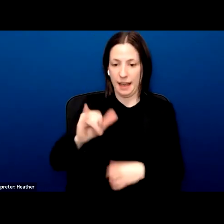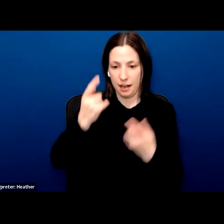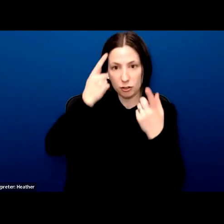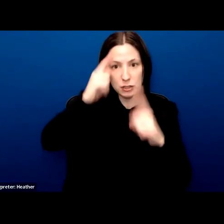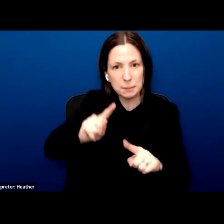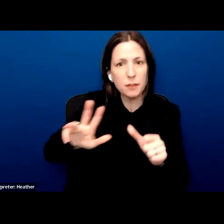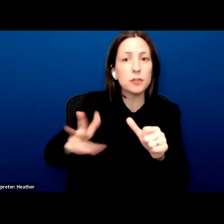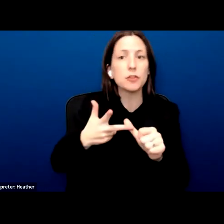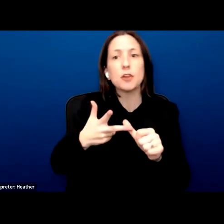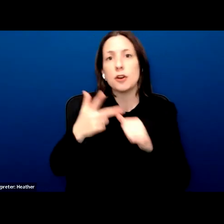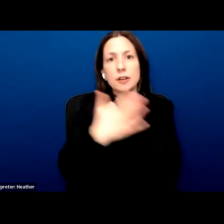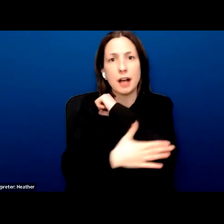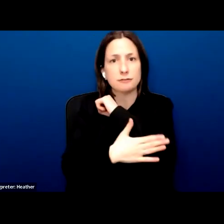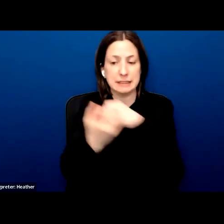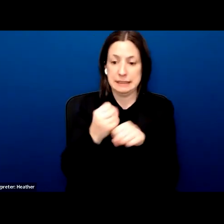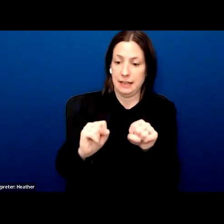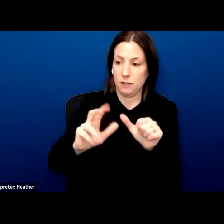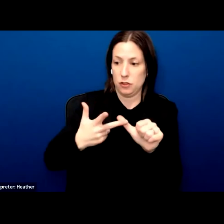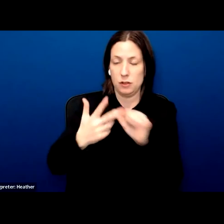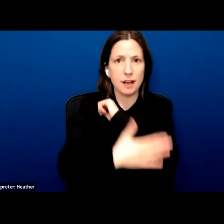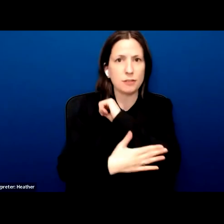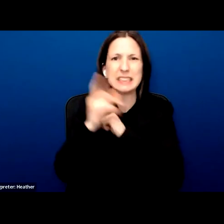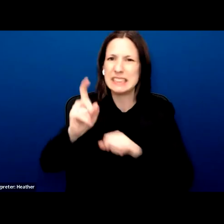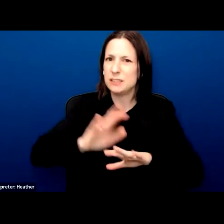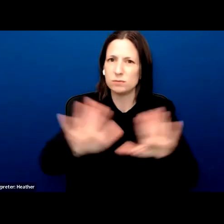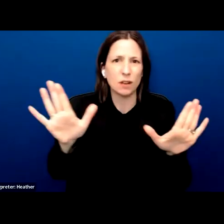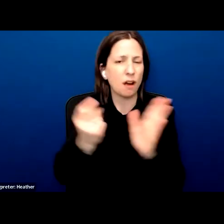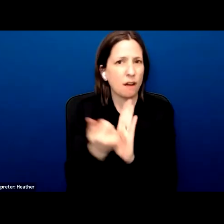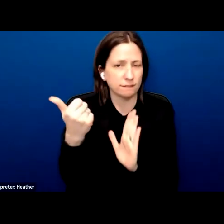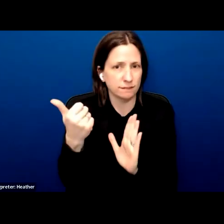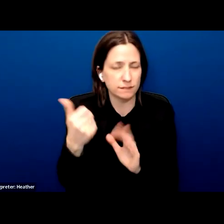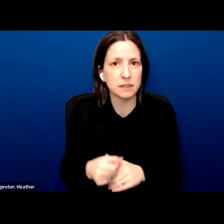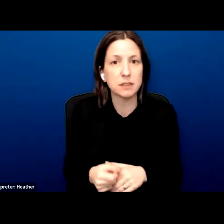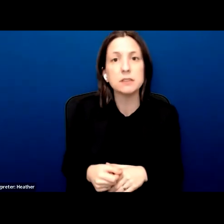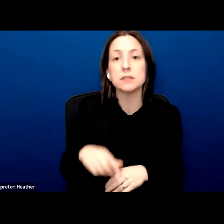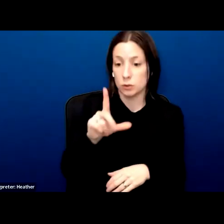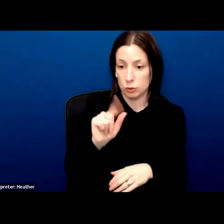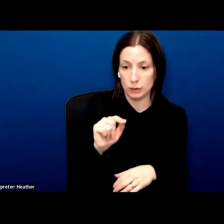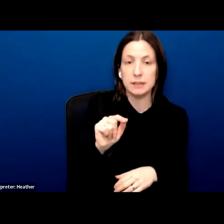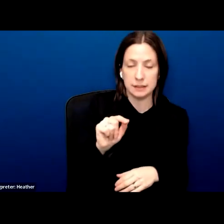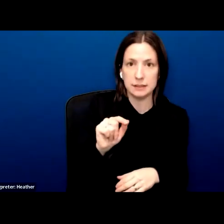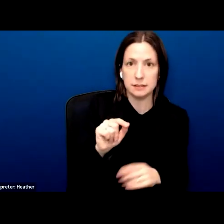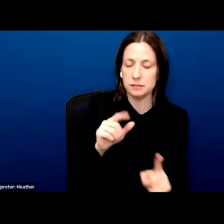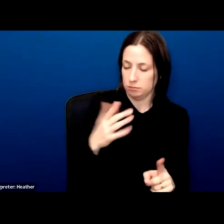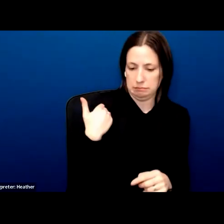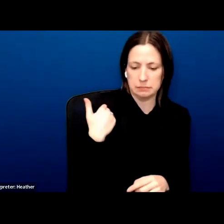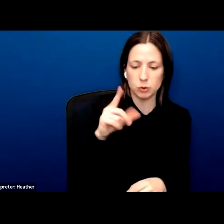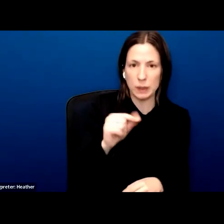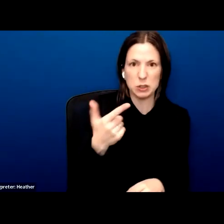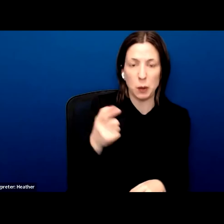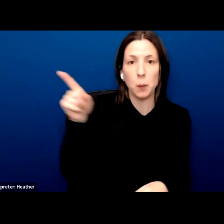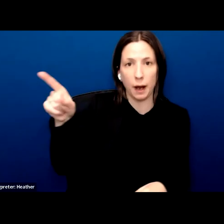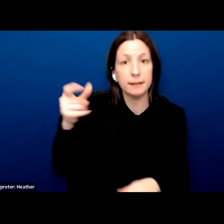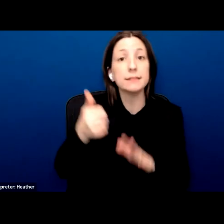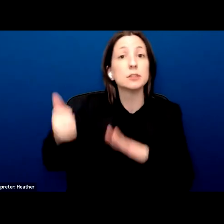overturned right now as of December 16 2021. The Supreme Court is looking at whether the agreement